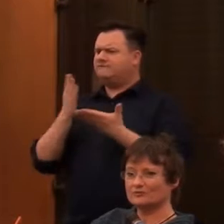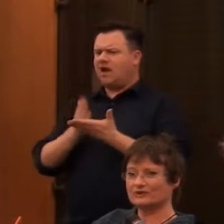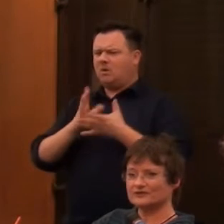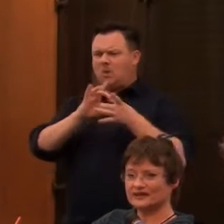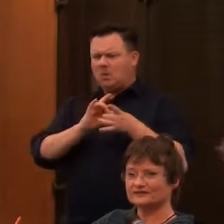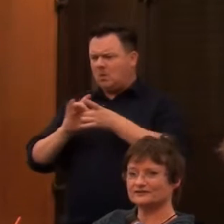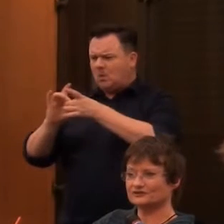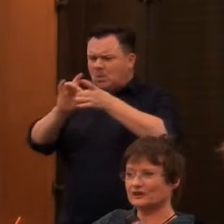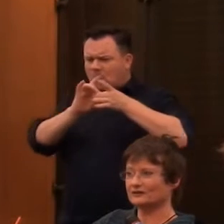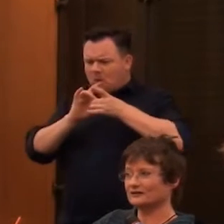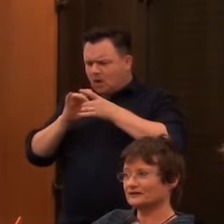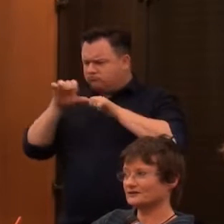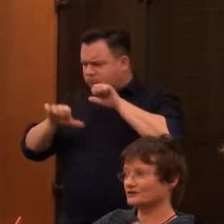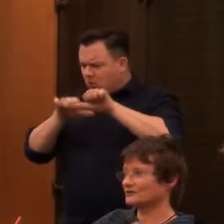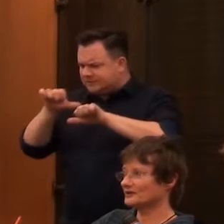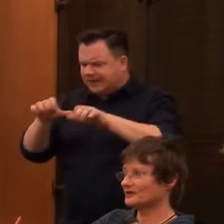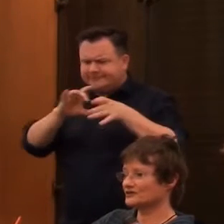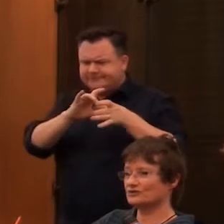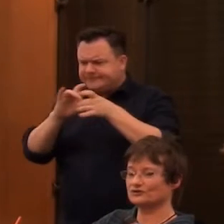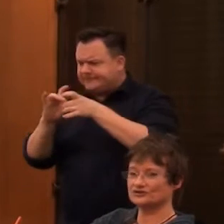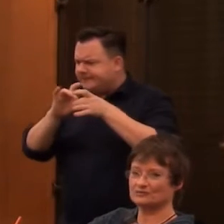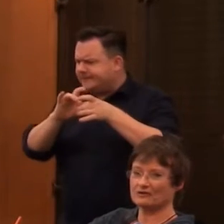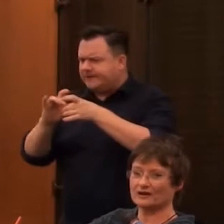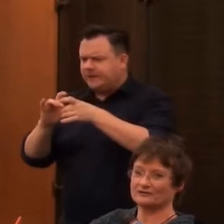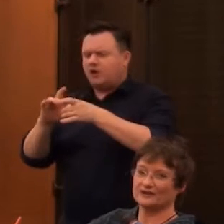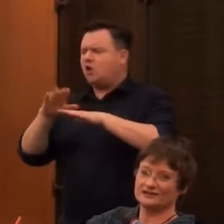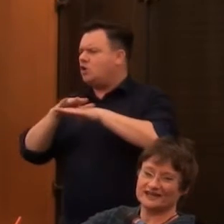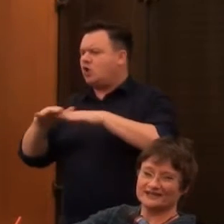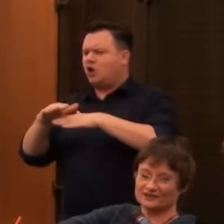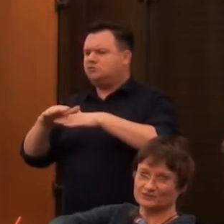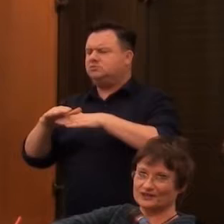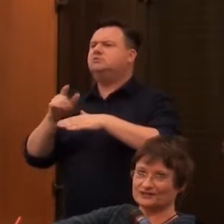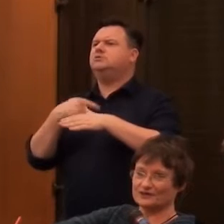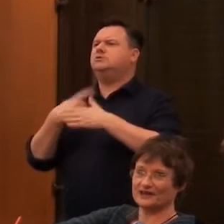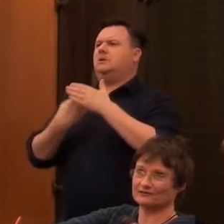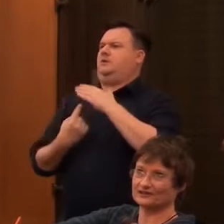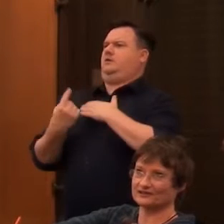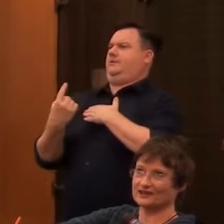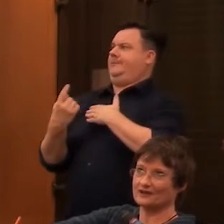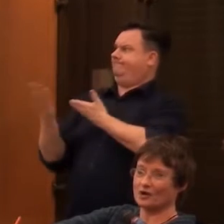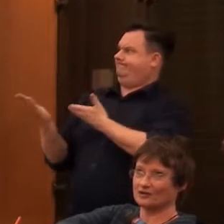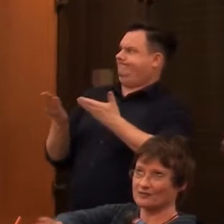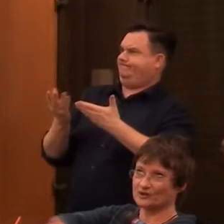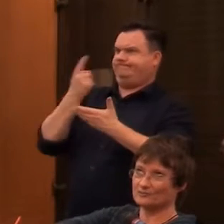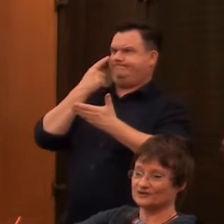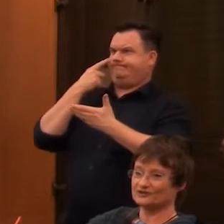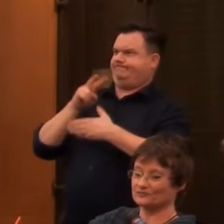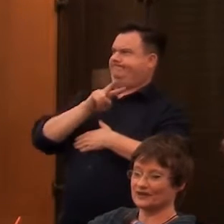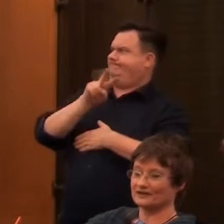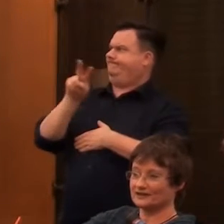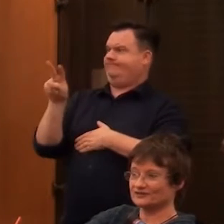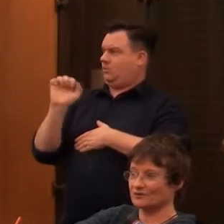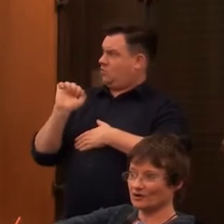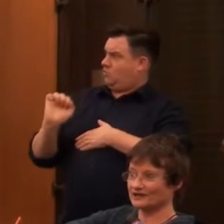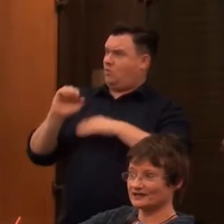process as well. So it's not just about kind of taking somebody to a gallery to say, oh yeah, I've got pictures